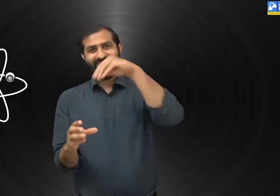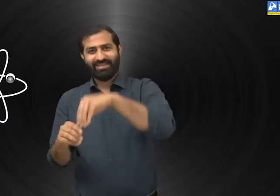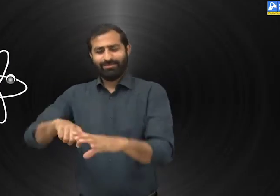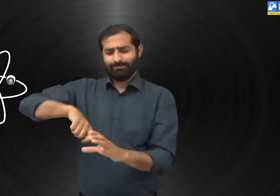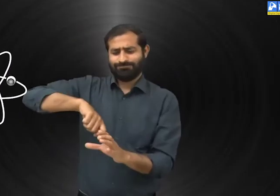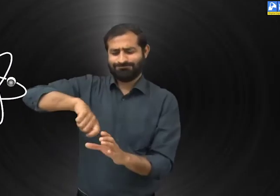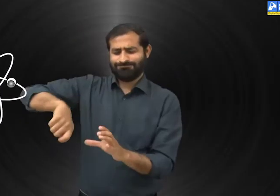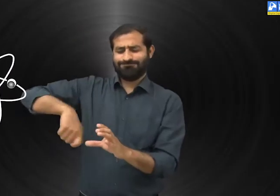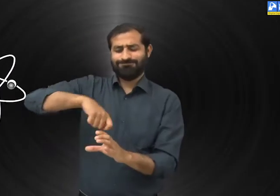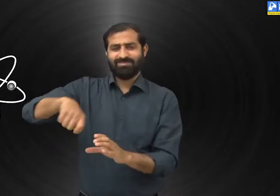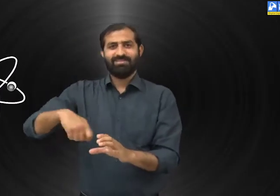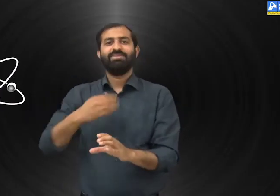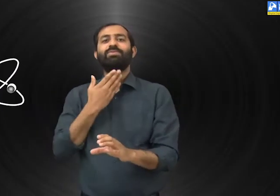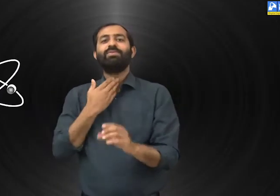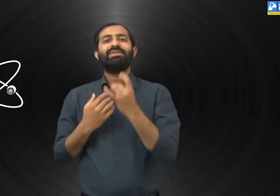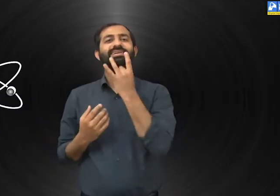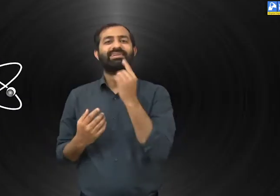it will dissolve after some time.